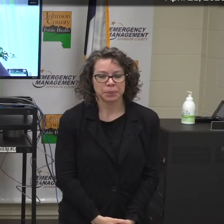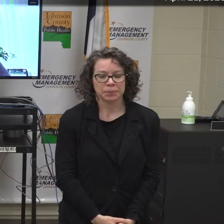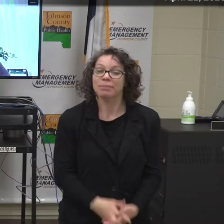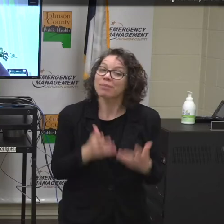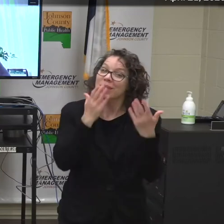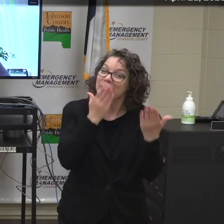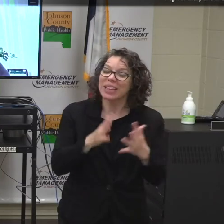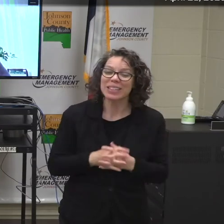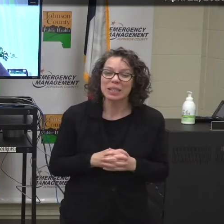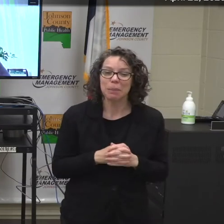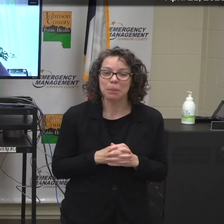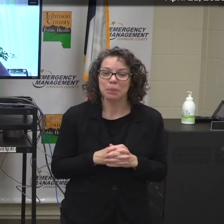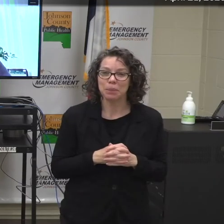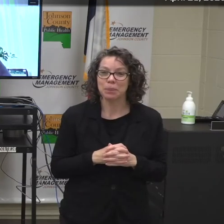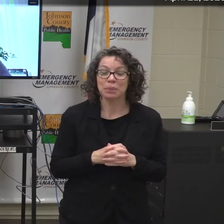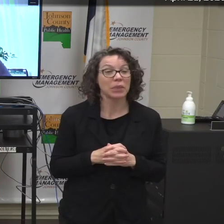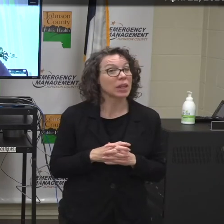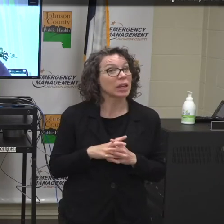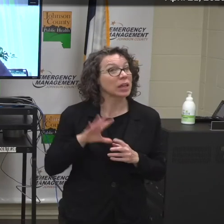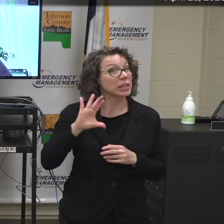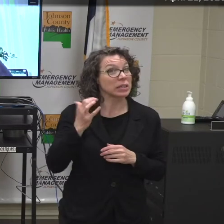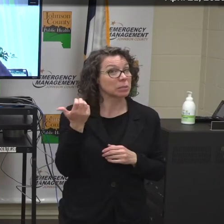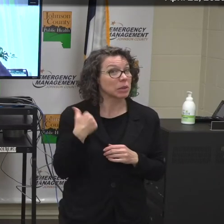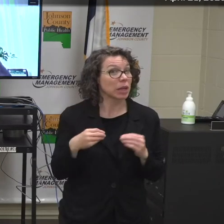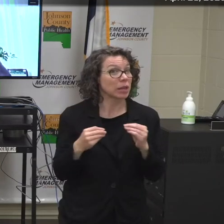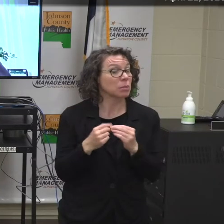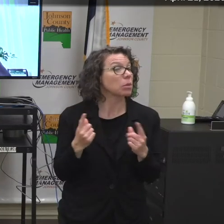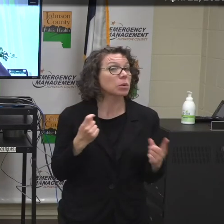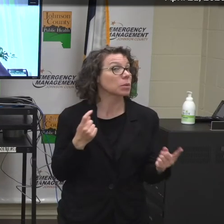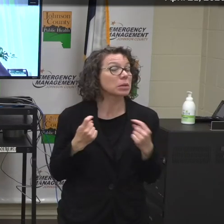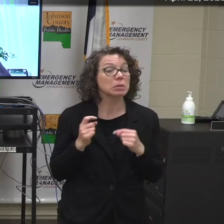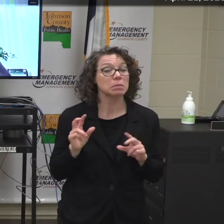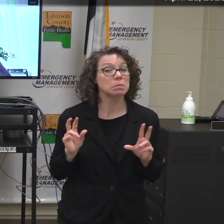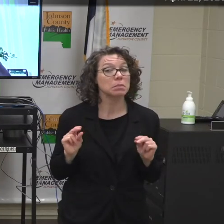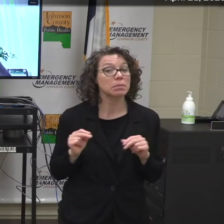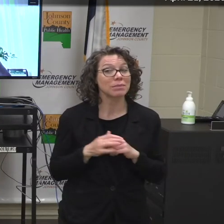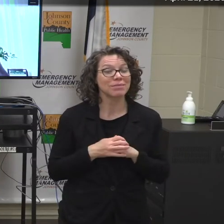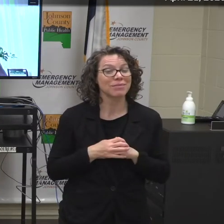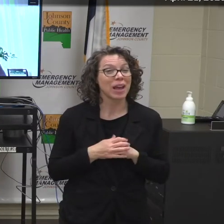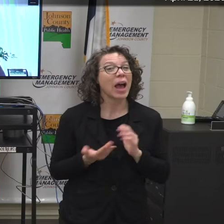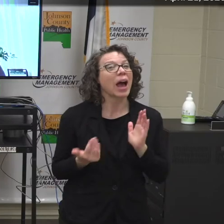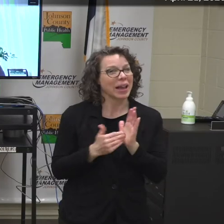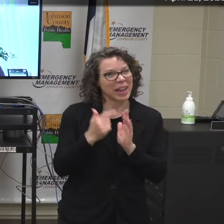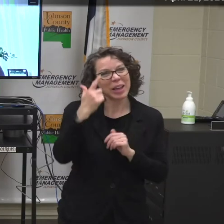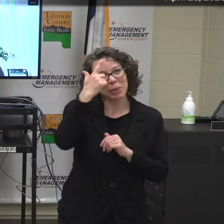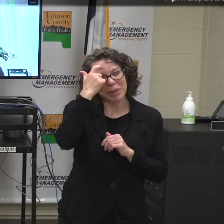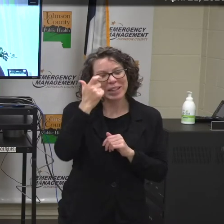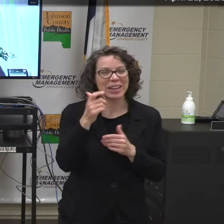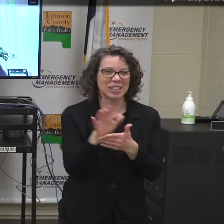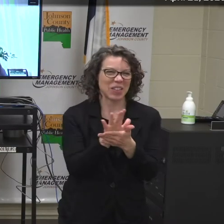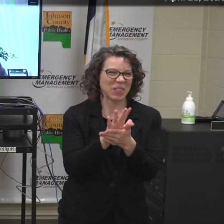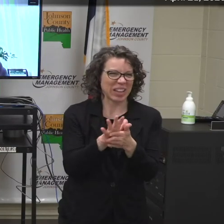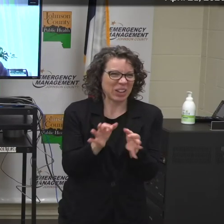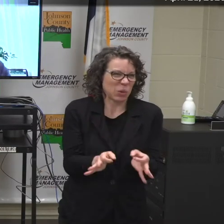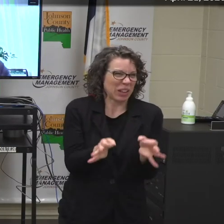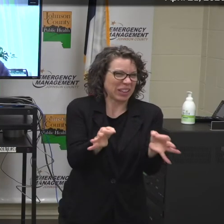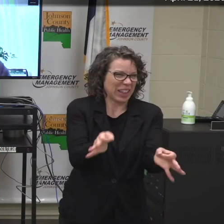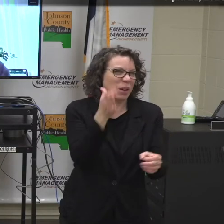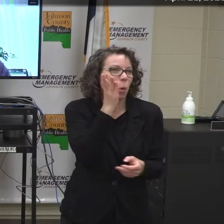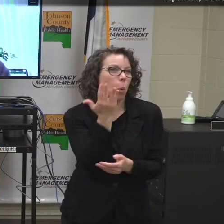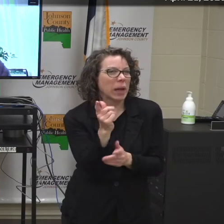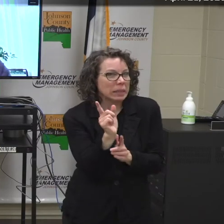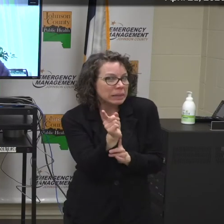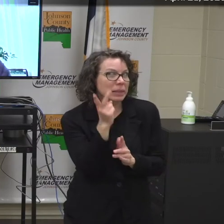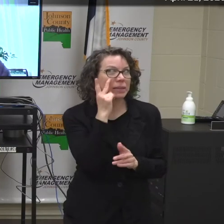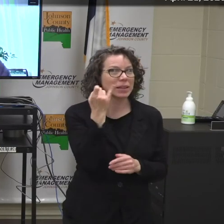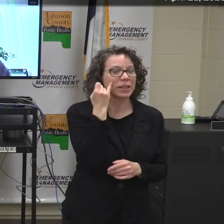Thanks, Margaret. Uh, it doesn't look like we have any additional questions, but again, because of the video lag, we're going to give it a couple of seconds to